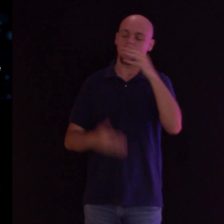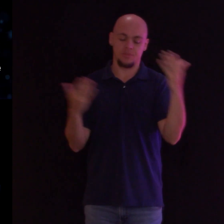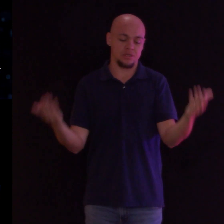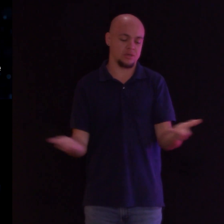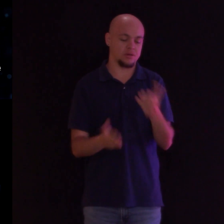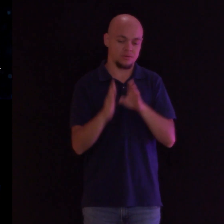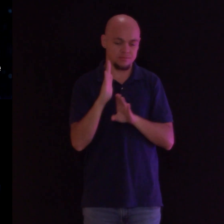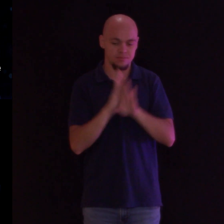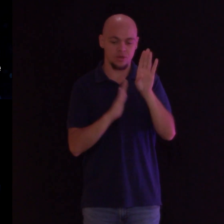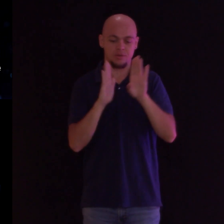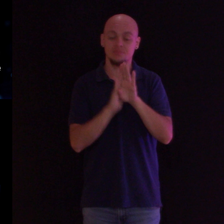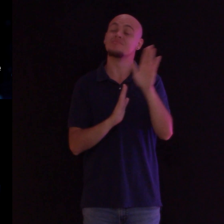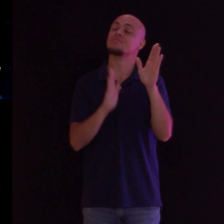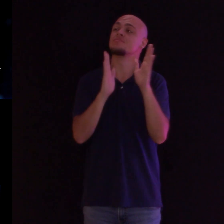We pray